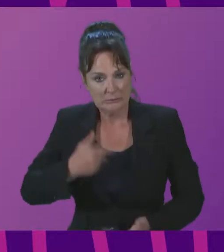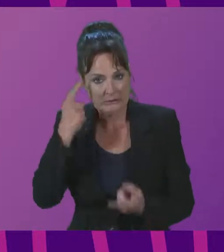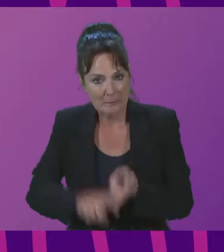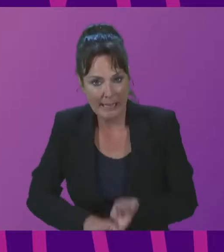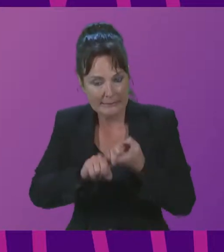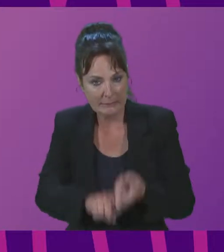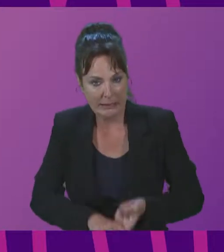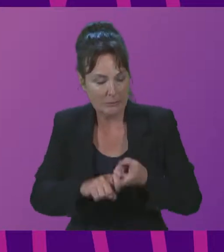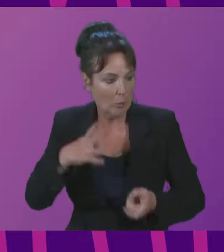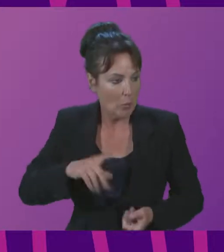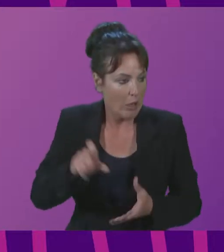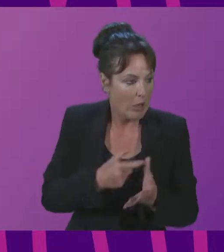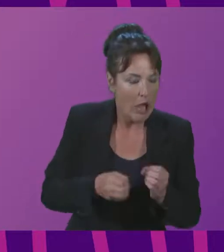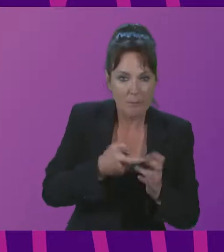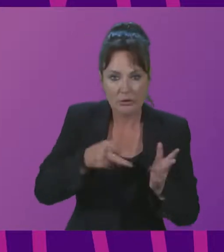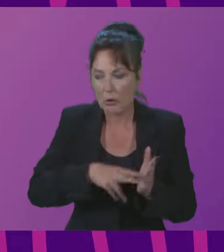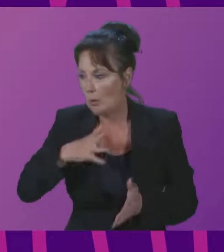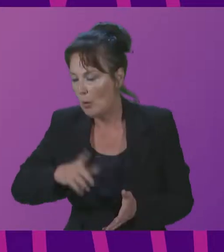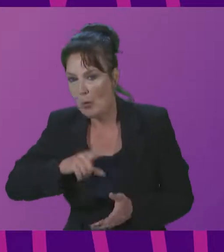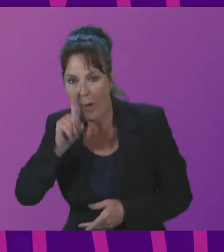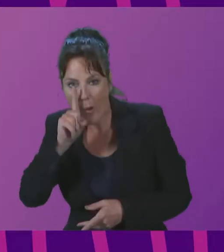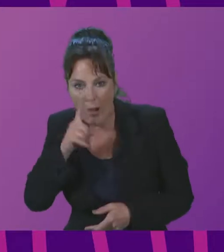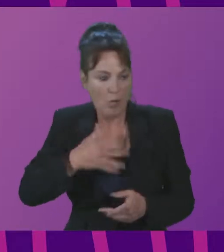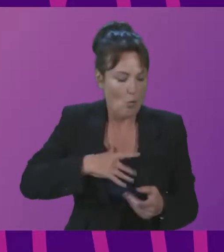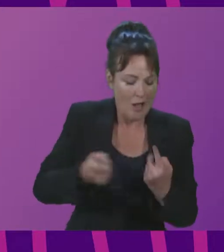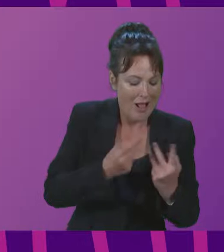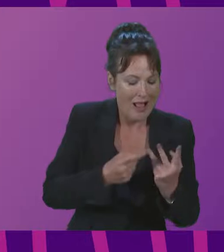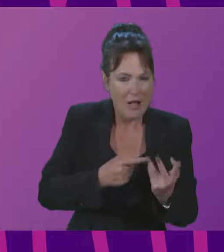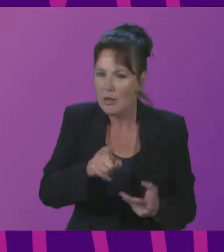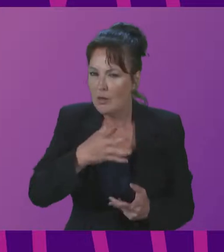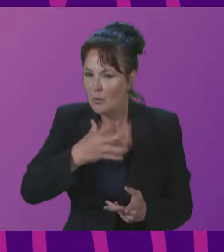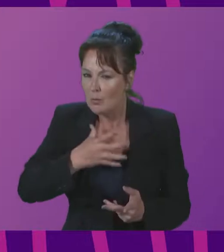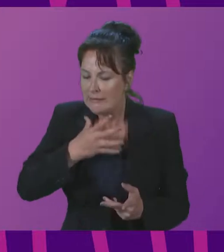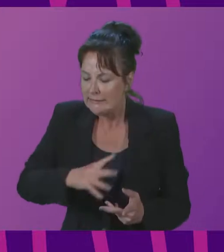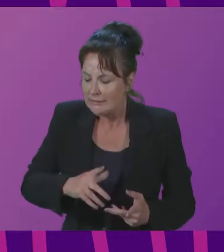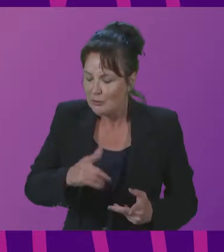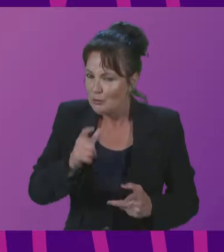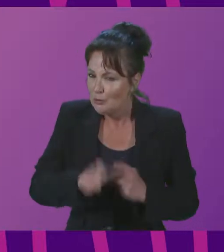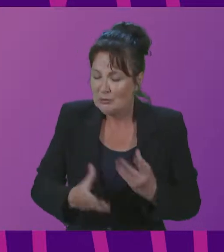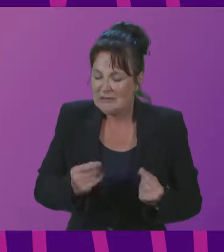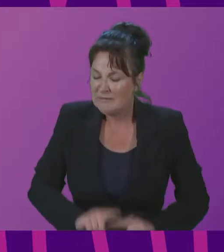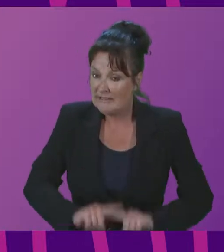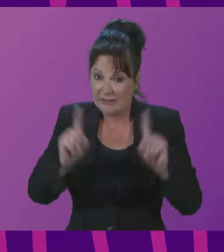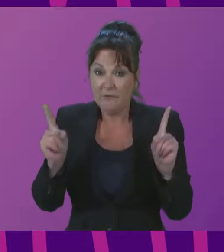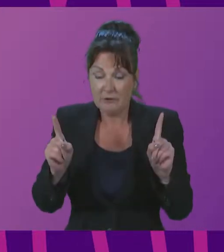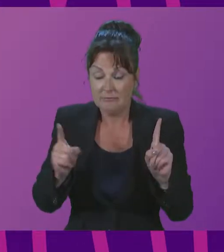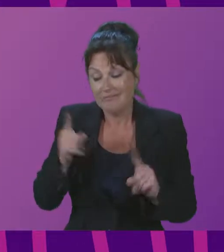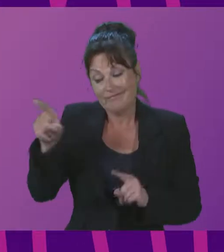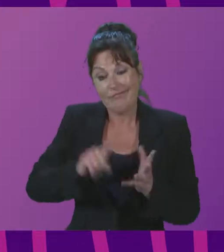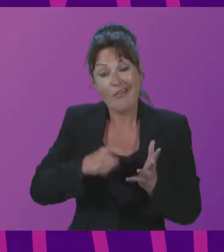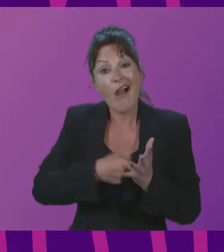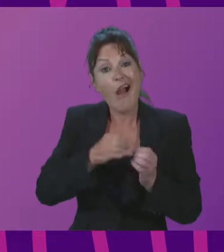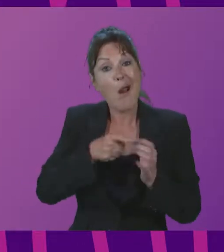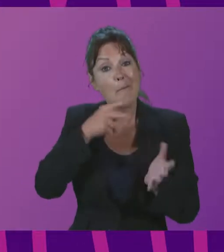for positive transformation of behaviour, but not just transactionally. The urban environment workshop reflected on Patrick